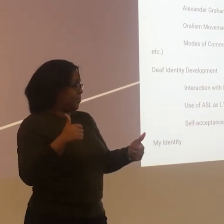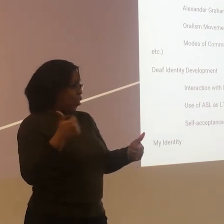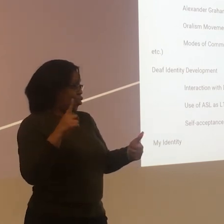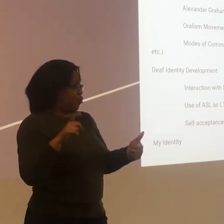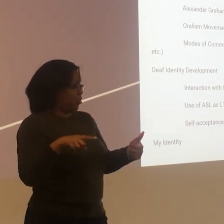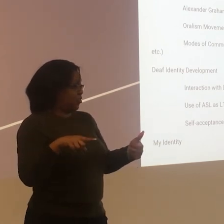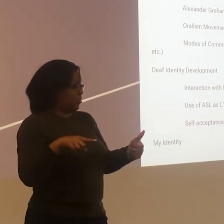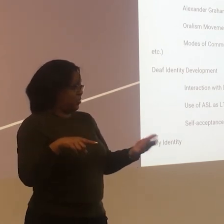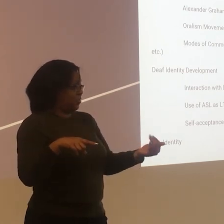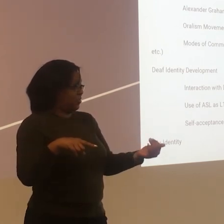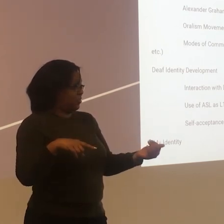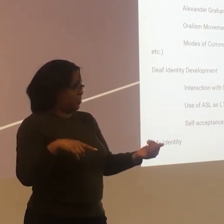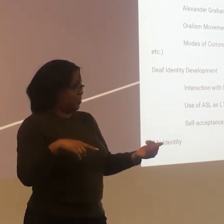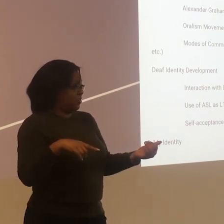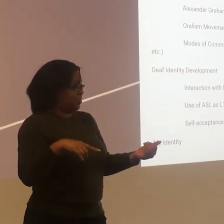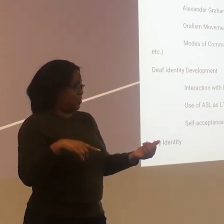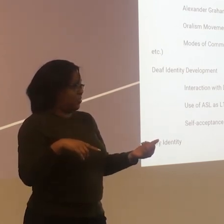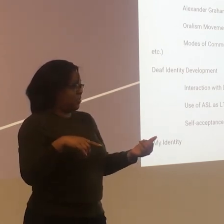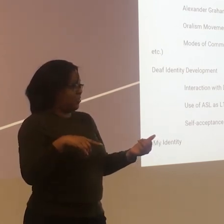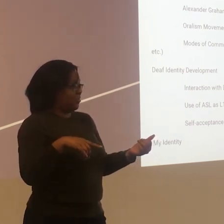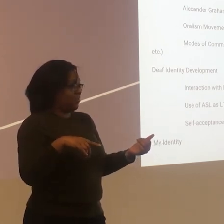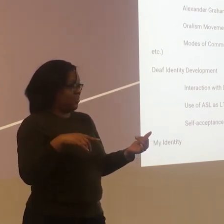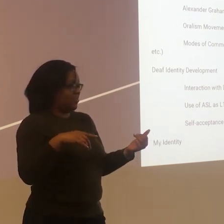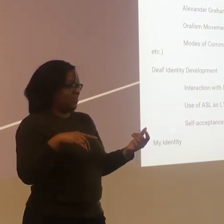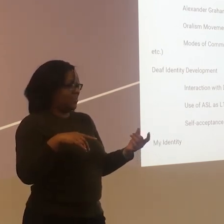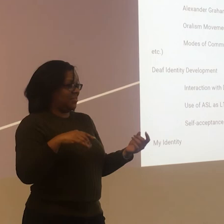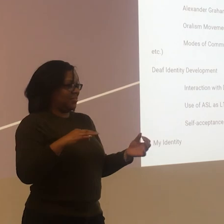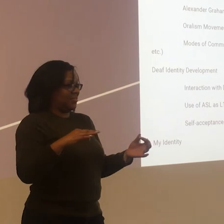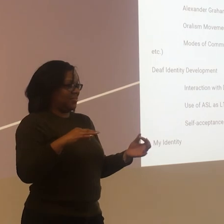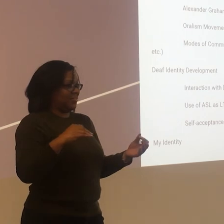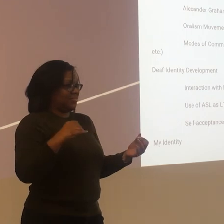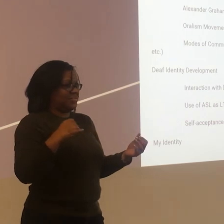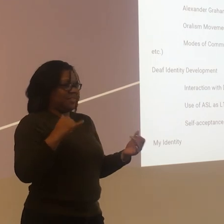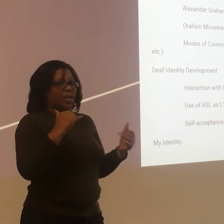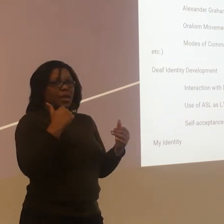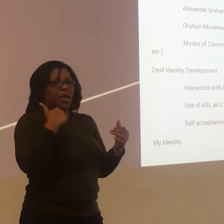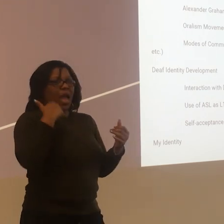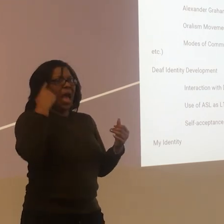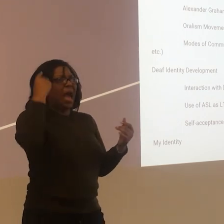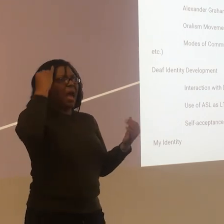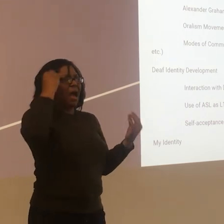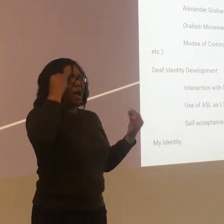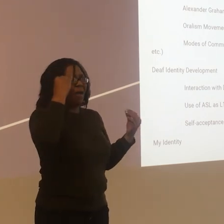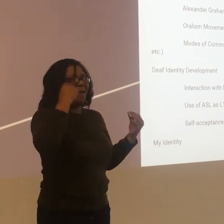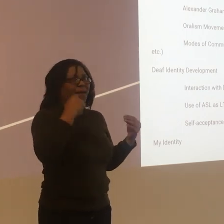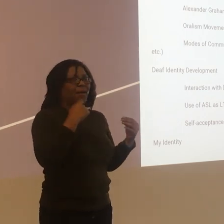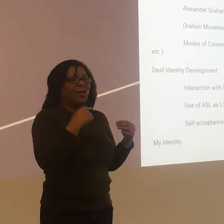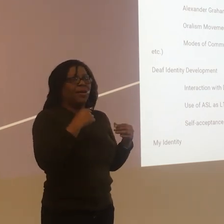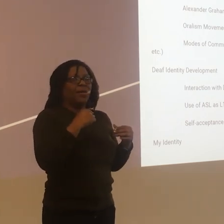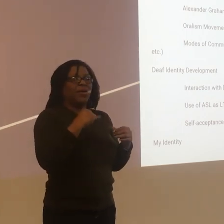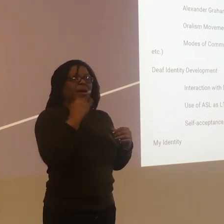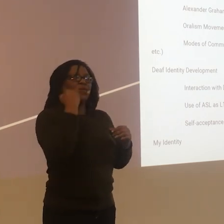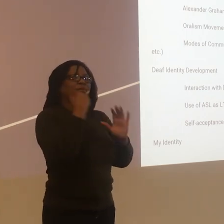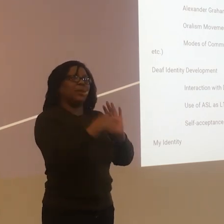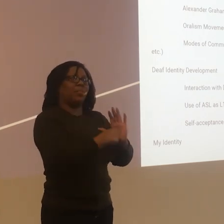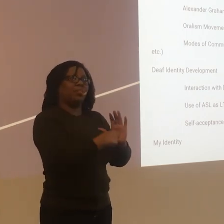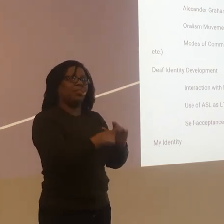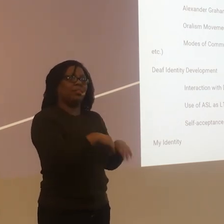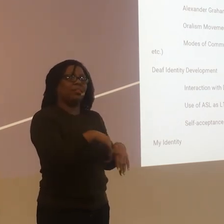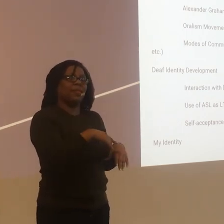Okay. No. I don't think I do. I just, you know, I wouldn't quote a Snoop Dogg song through a white interpreter. That's why I'm asking.